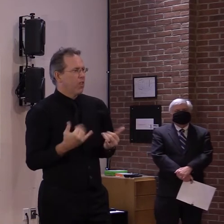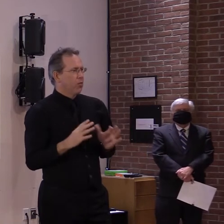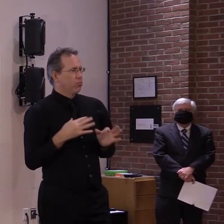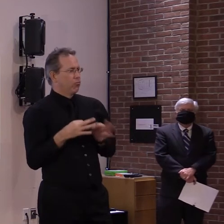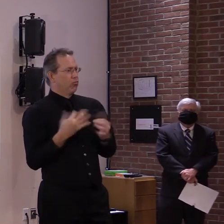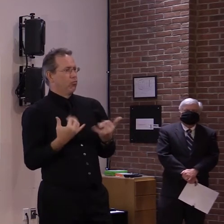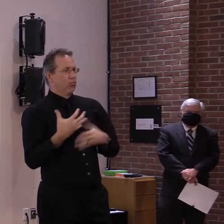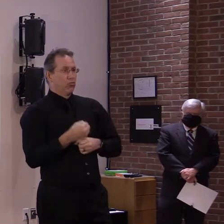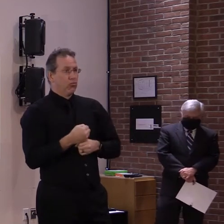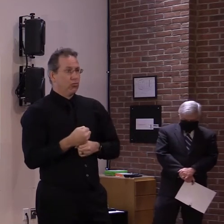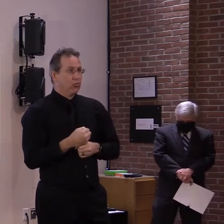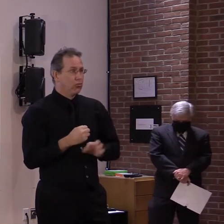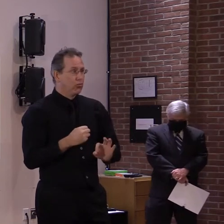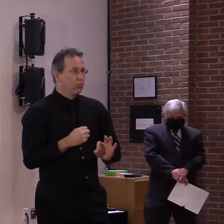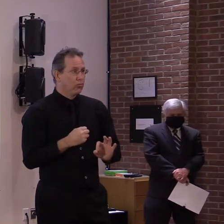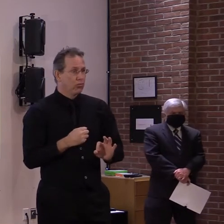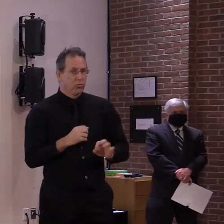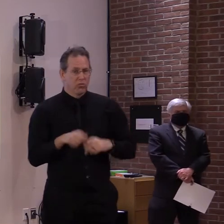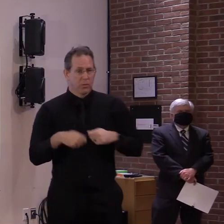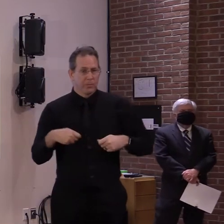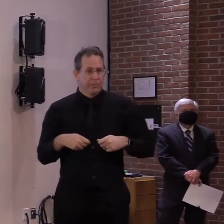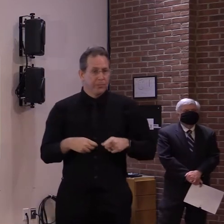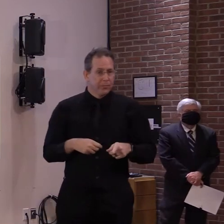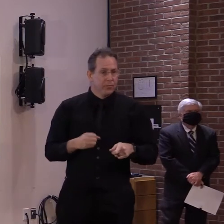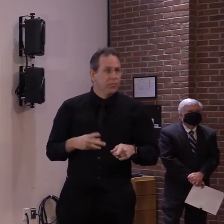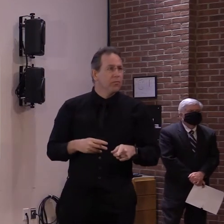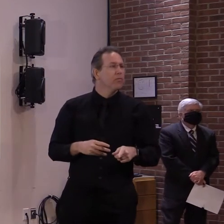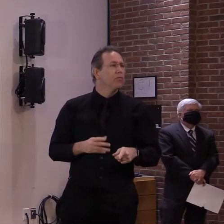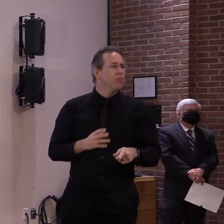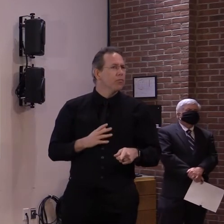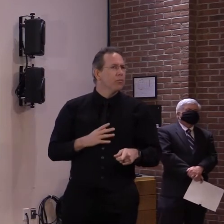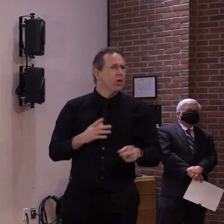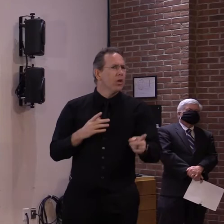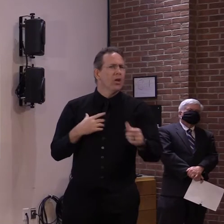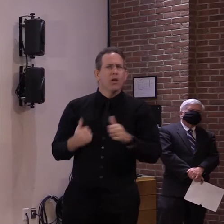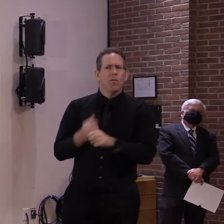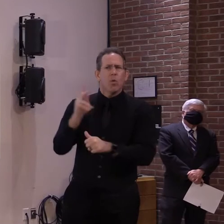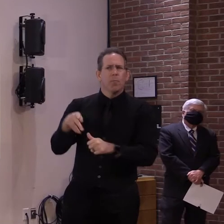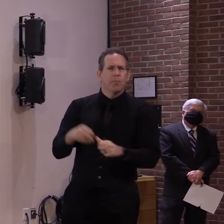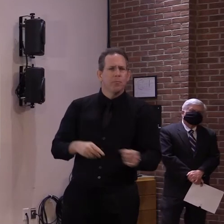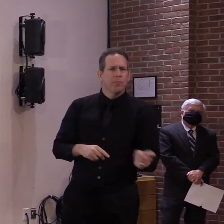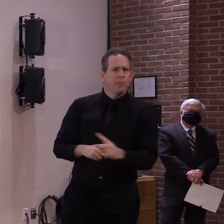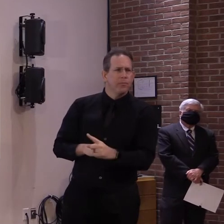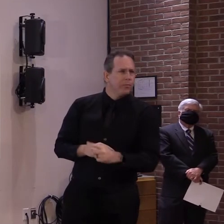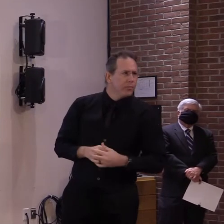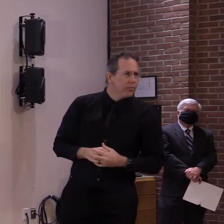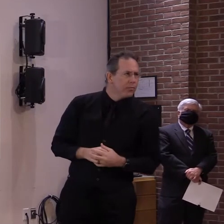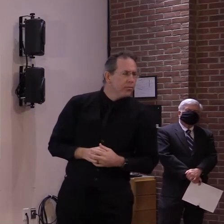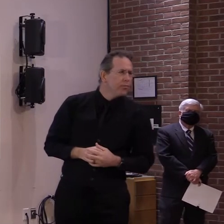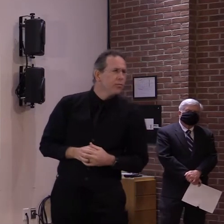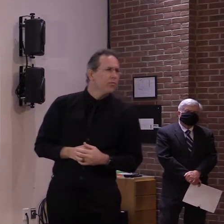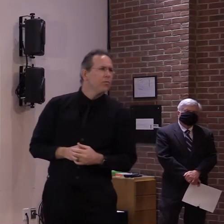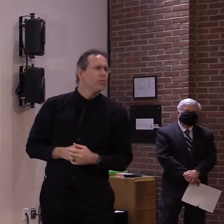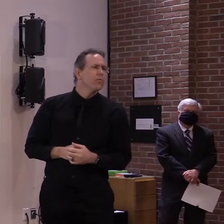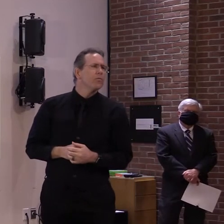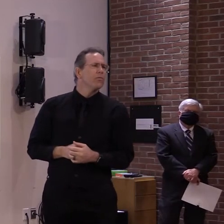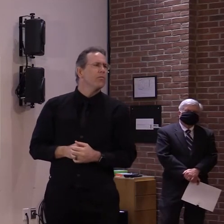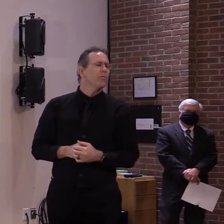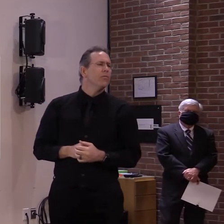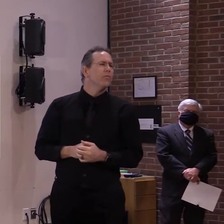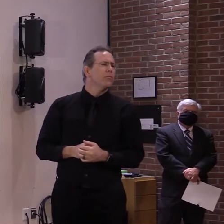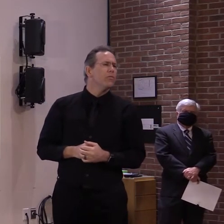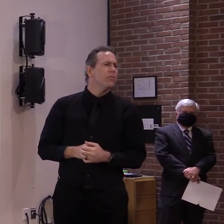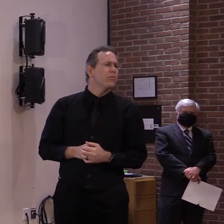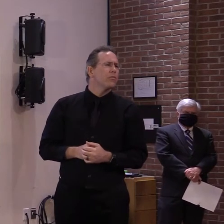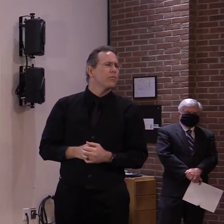And finally, Governor, just as we roll into the next week, your advice to Vermonters